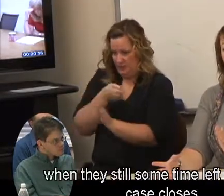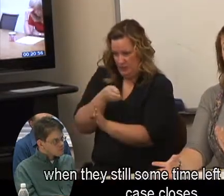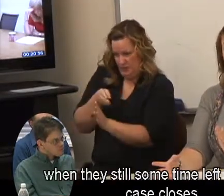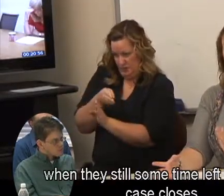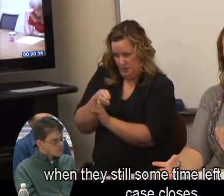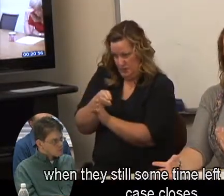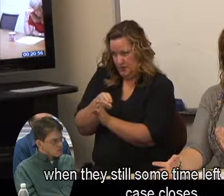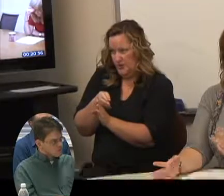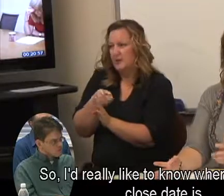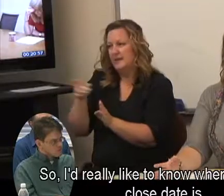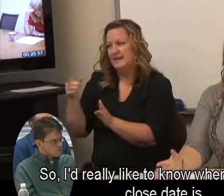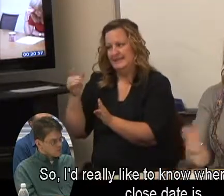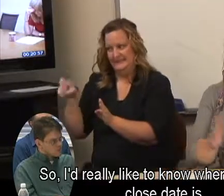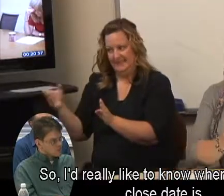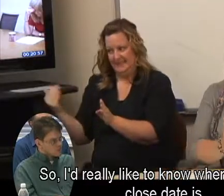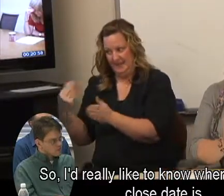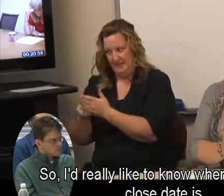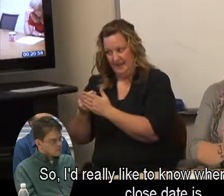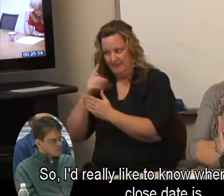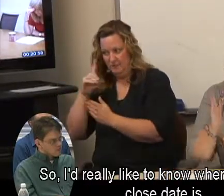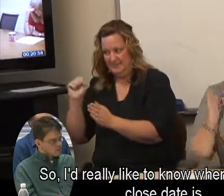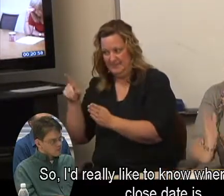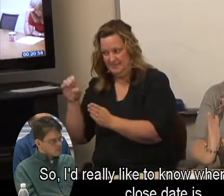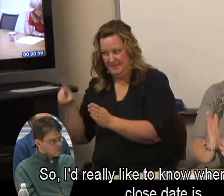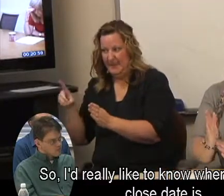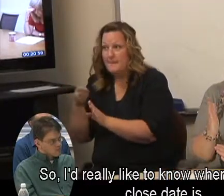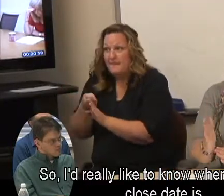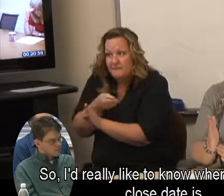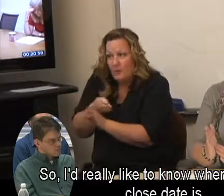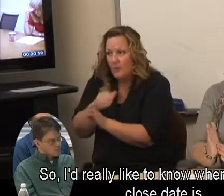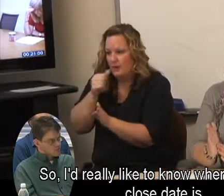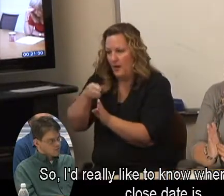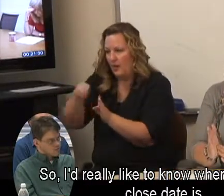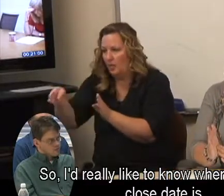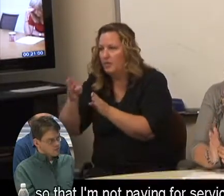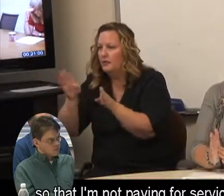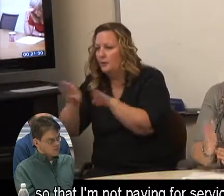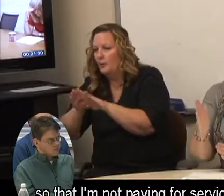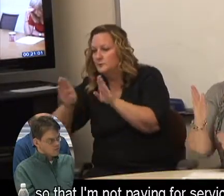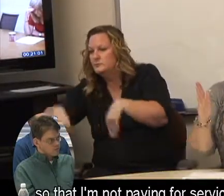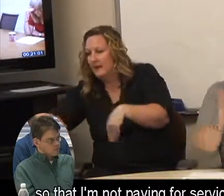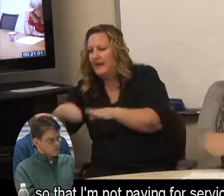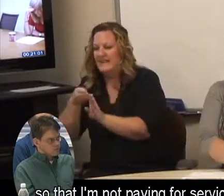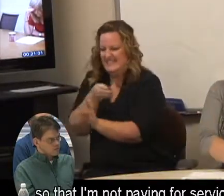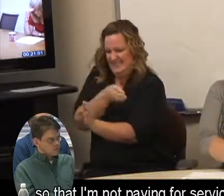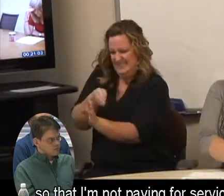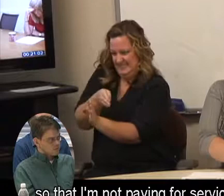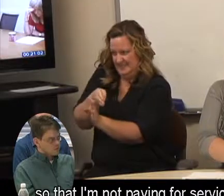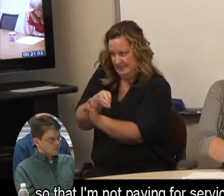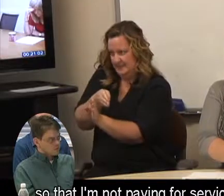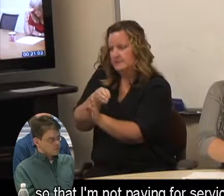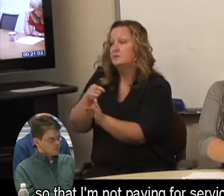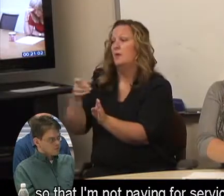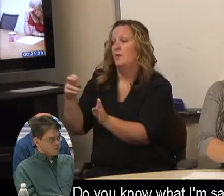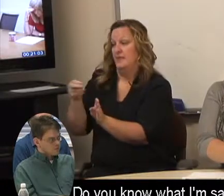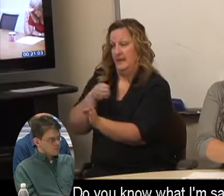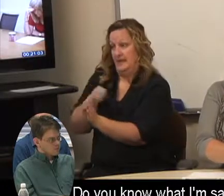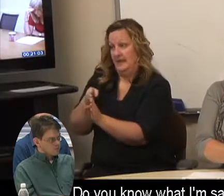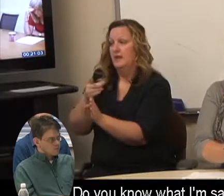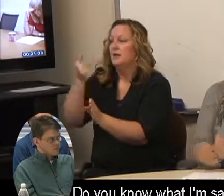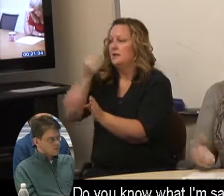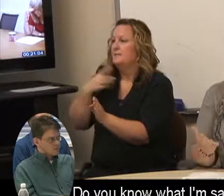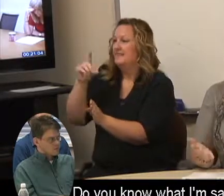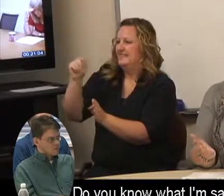left before the case closes. So I'd really like to know when the actual close date is so that I'm not paying for services prior to,